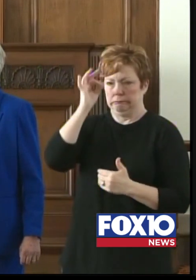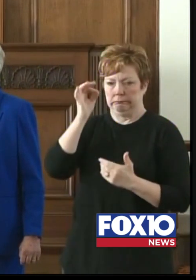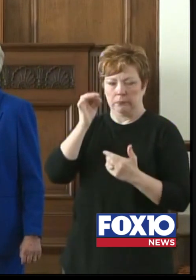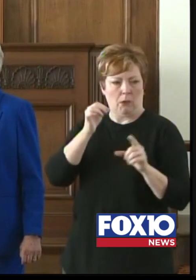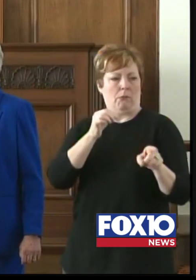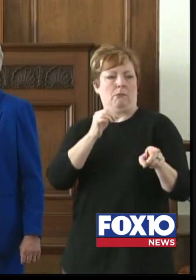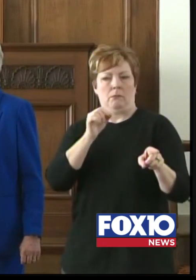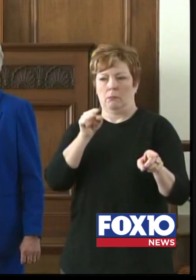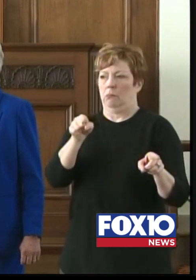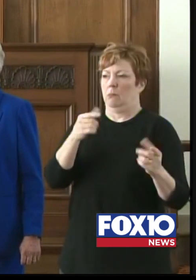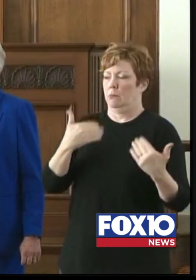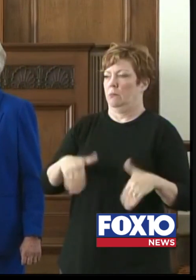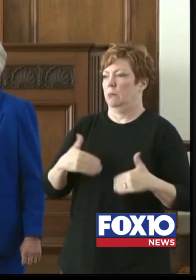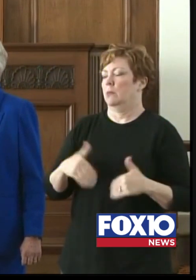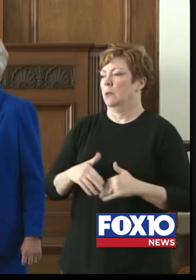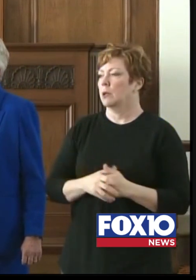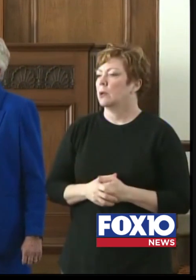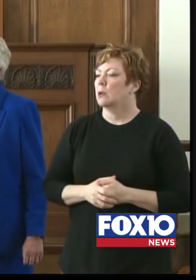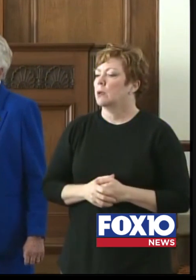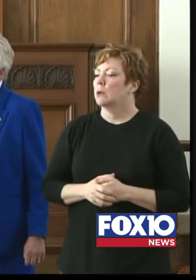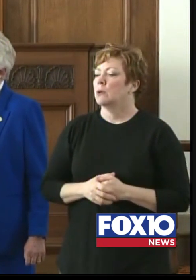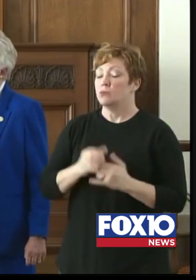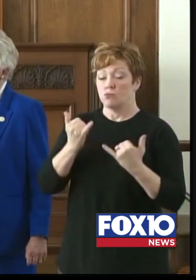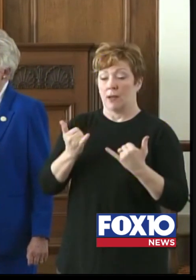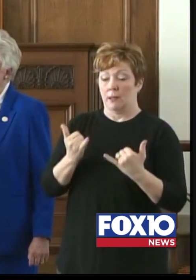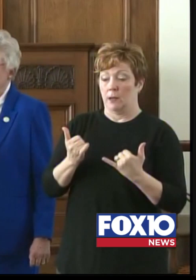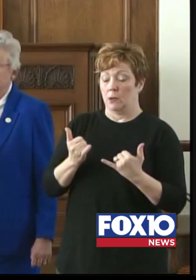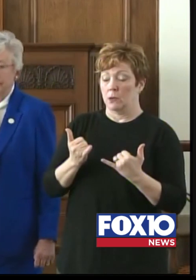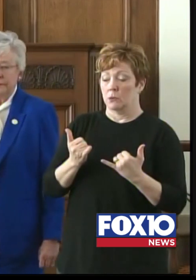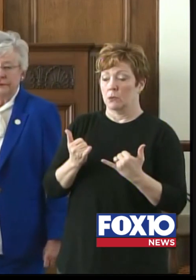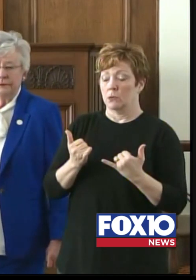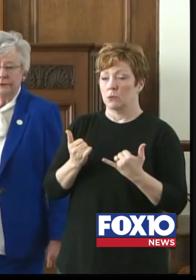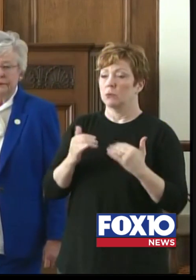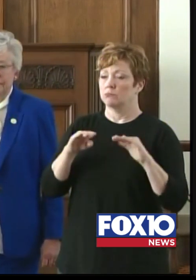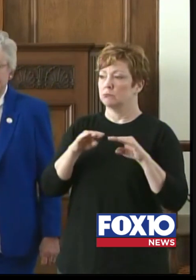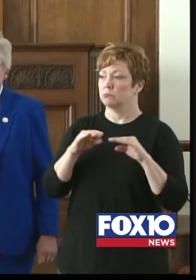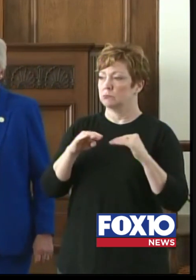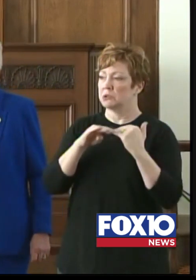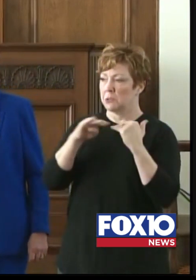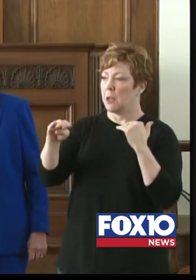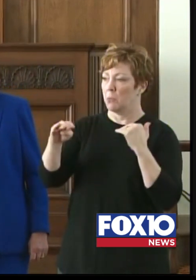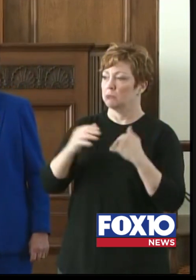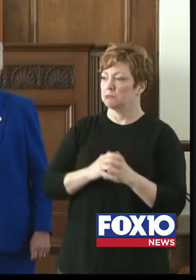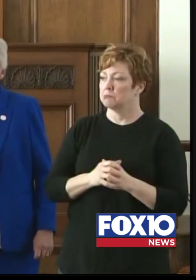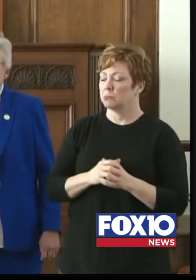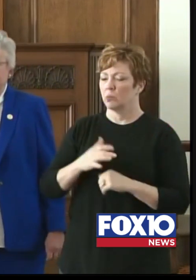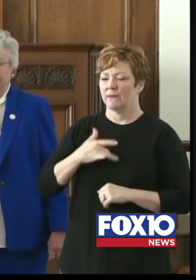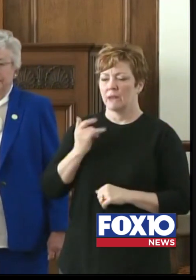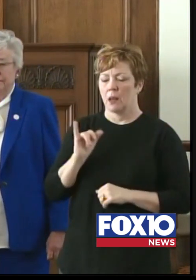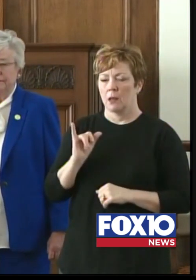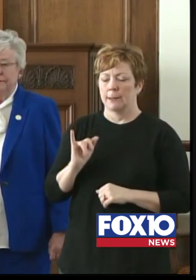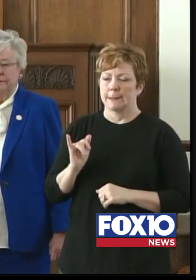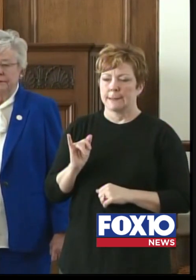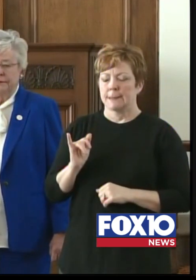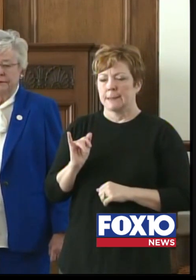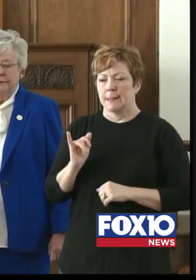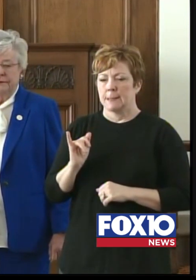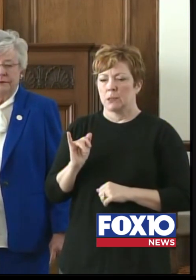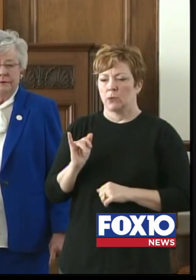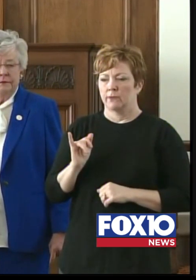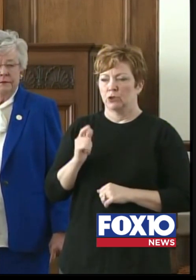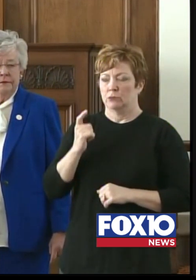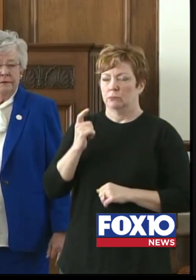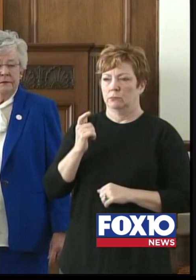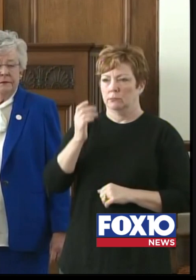in public health. So right now we're we're stable with that. We do feel like a lot of time we have sort of just in time